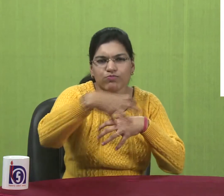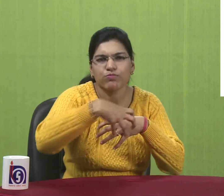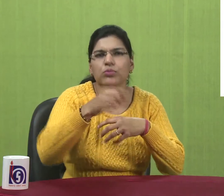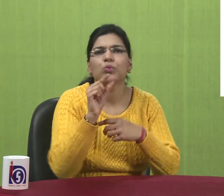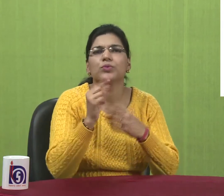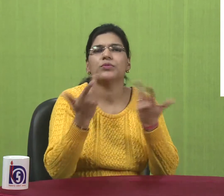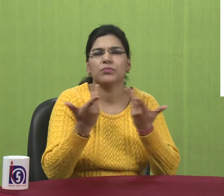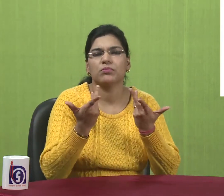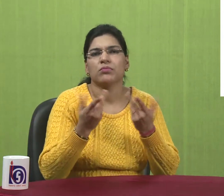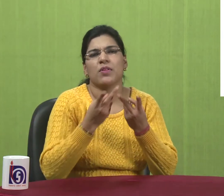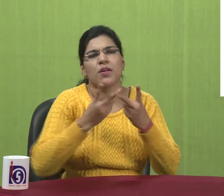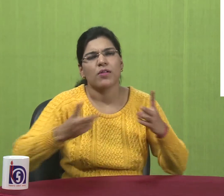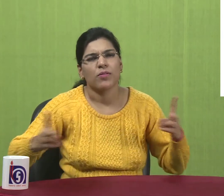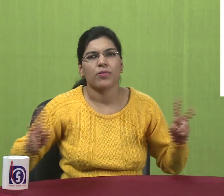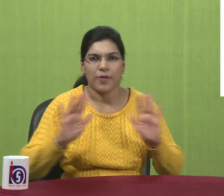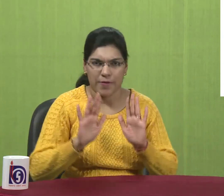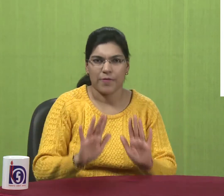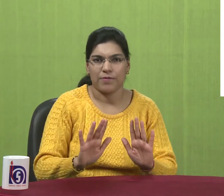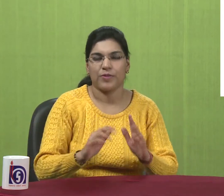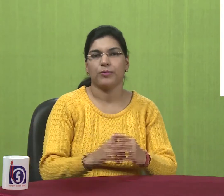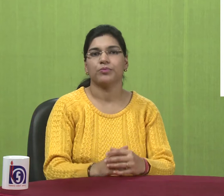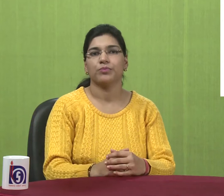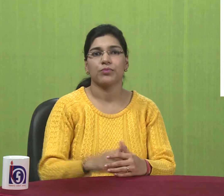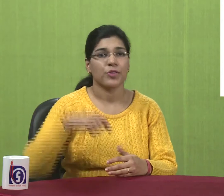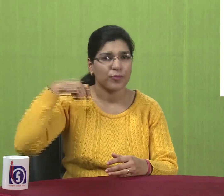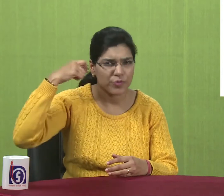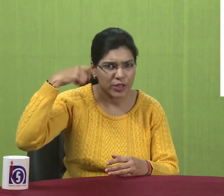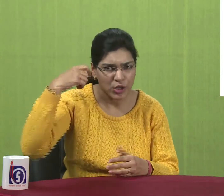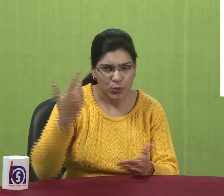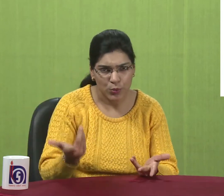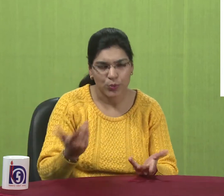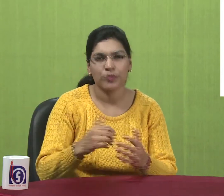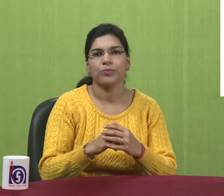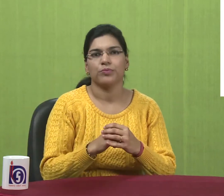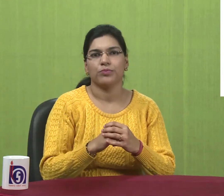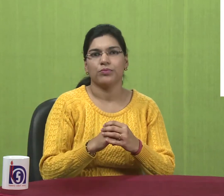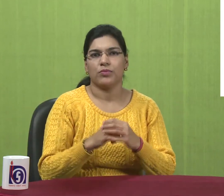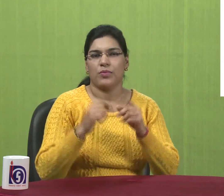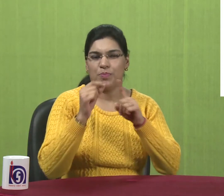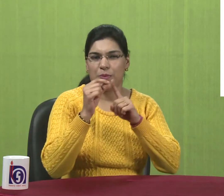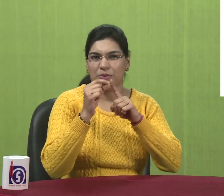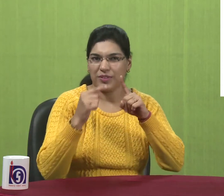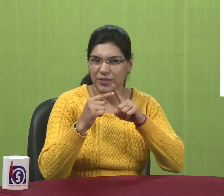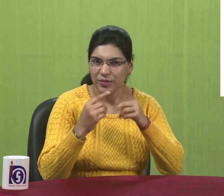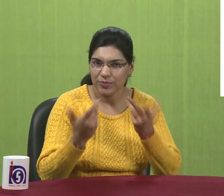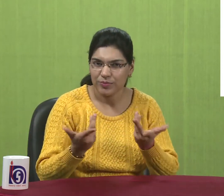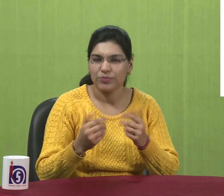program in a CD and you can install it in your desktop. It can be a video. It can be